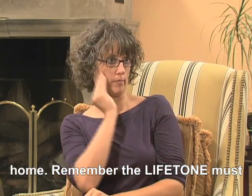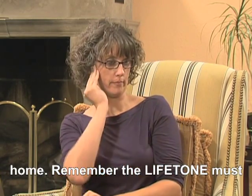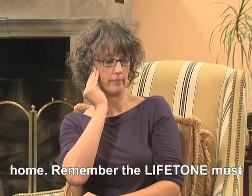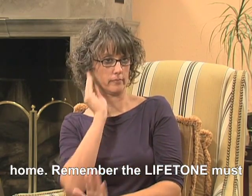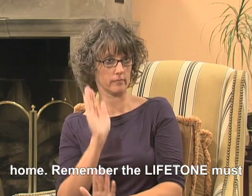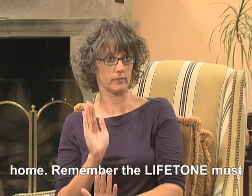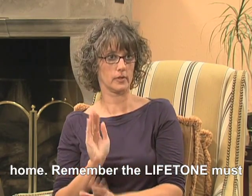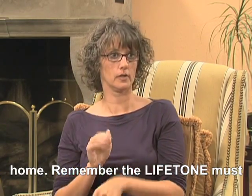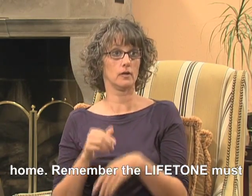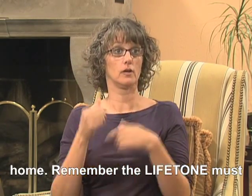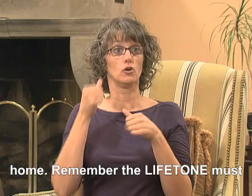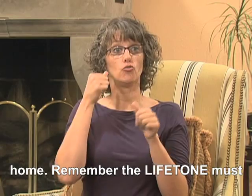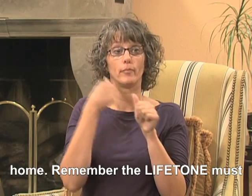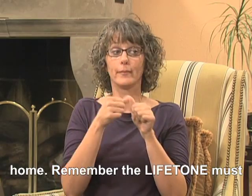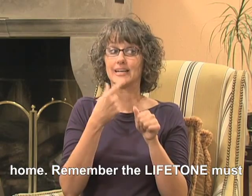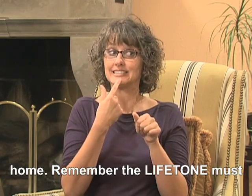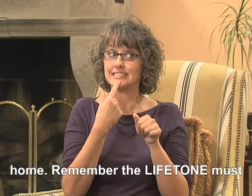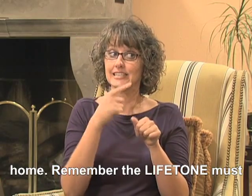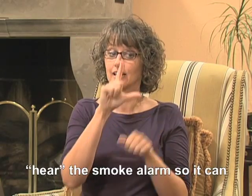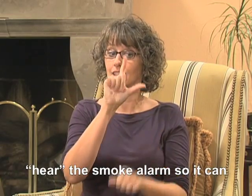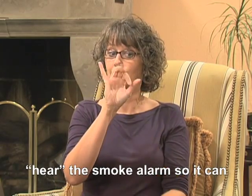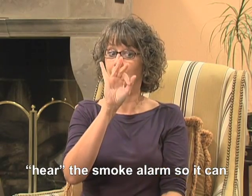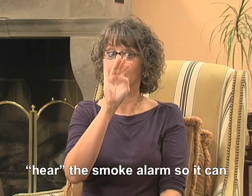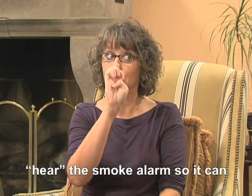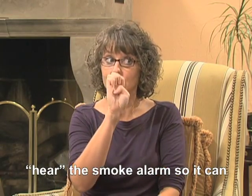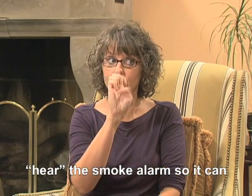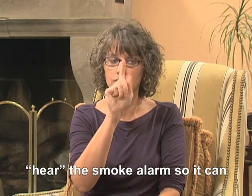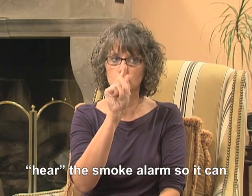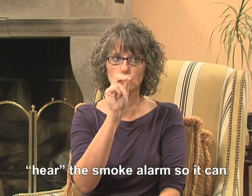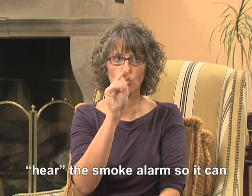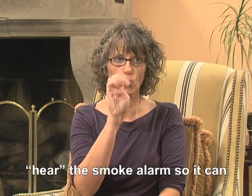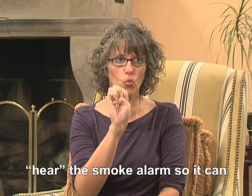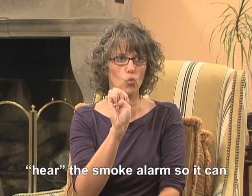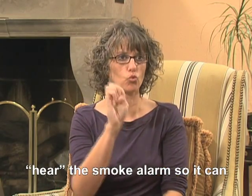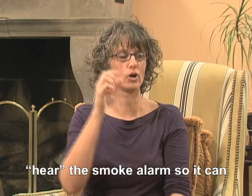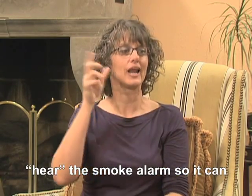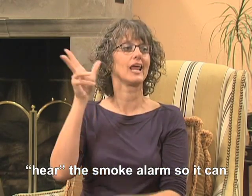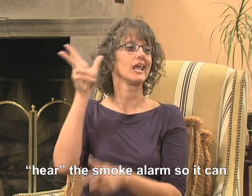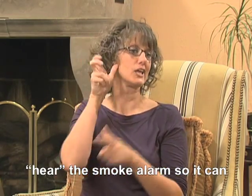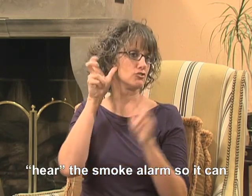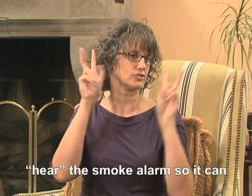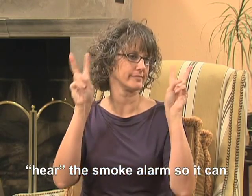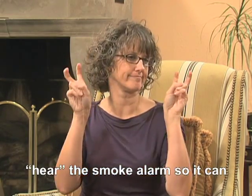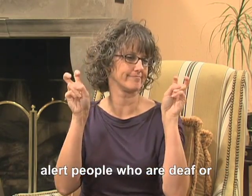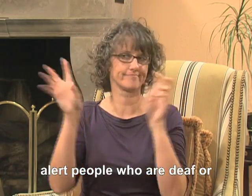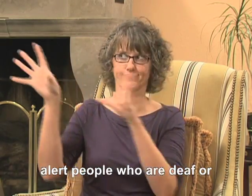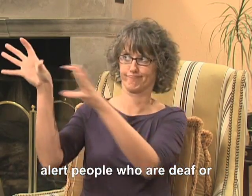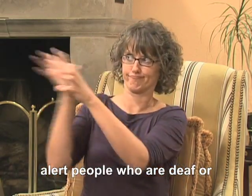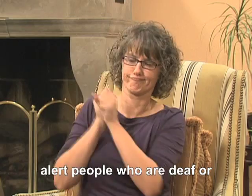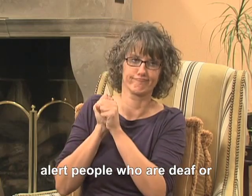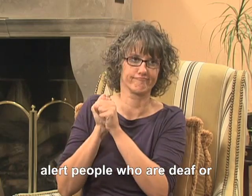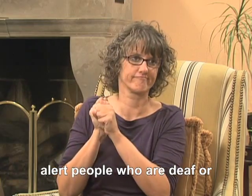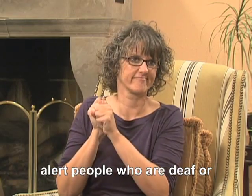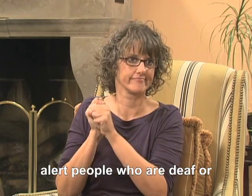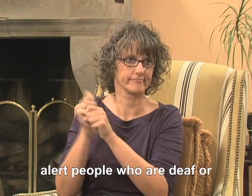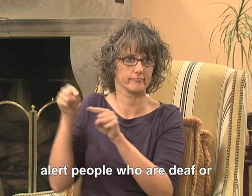Remember, the Lifetone must hear the smoke alarm so it can alert the people